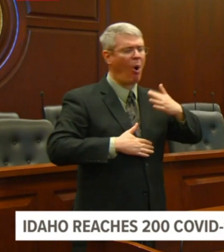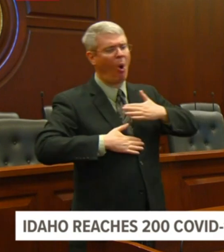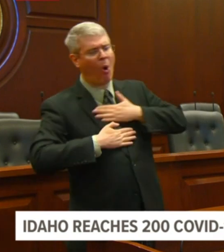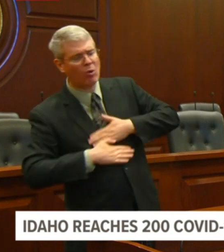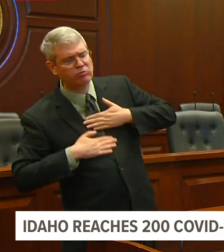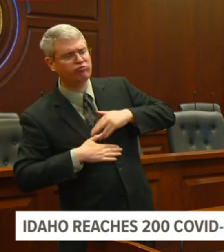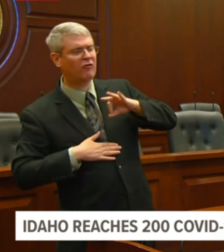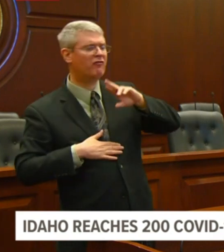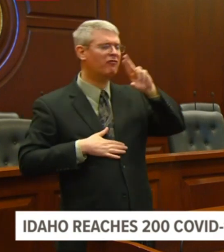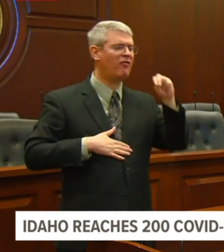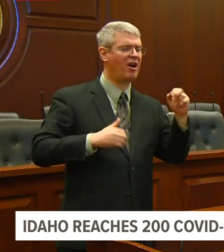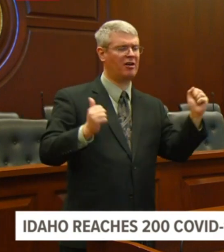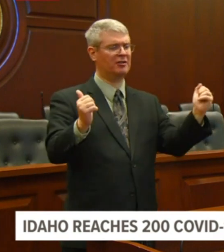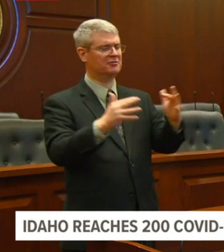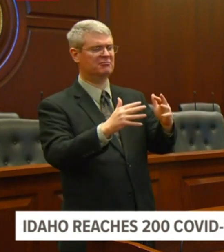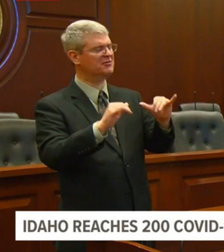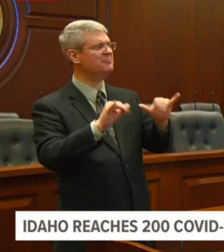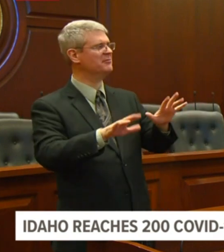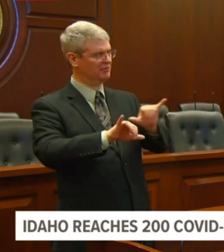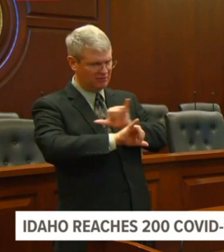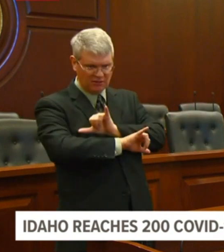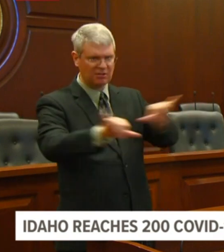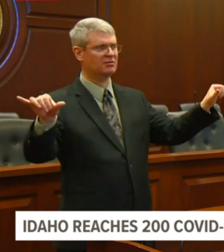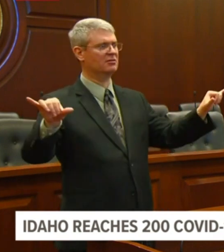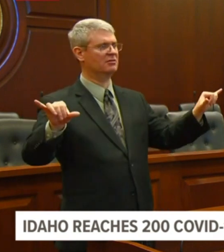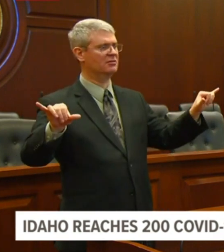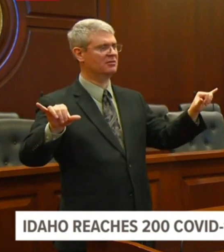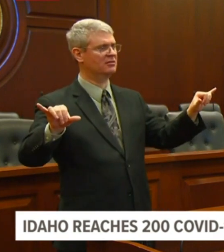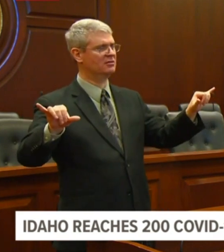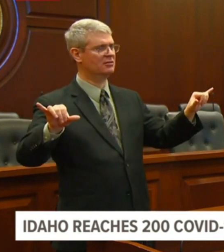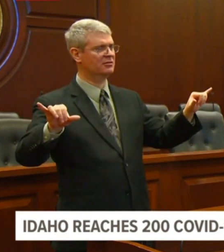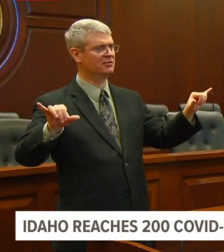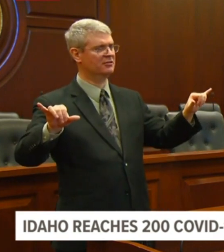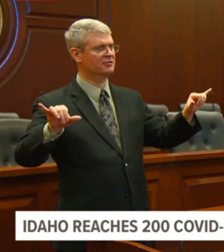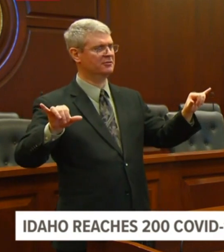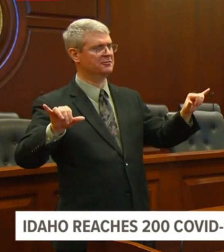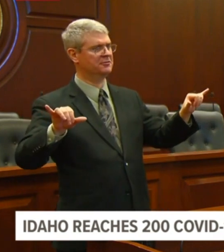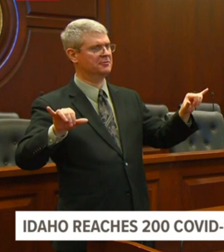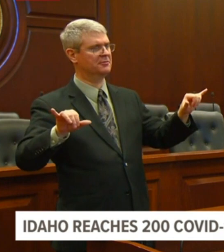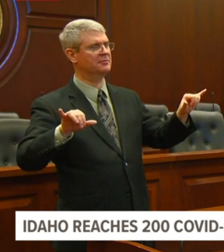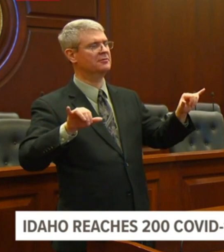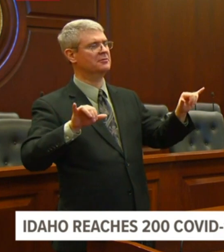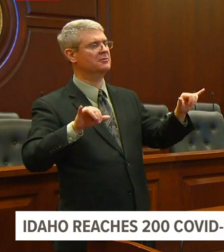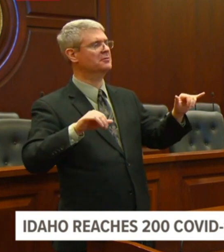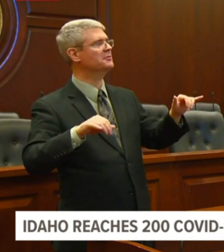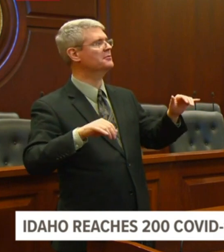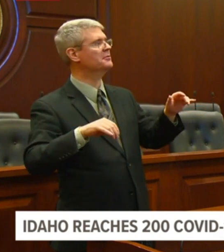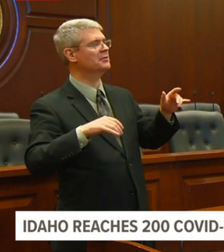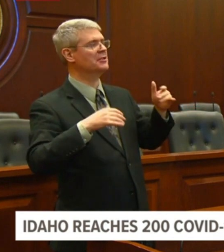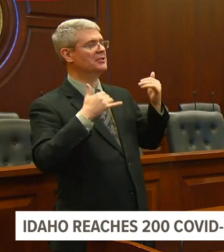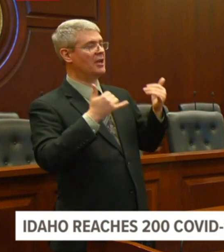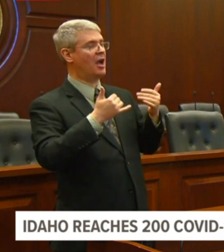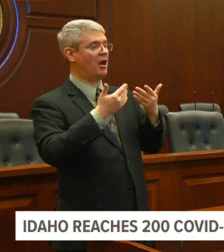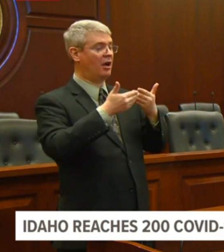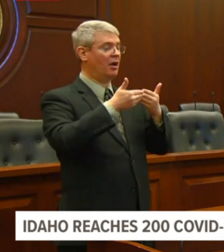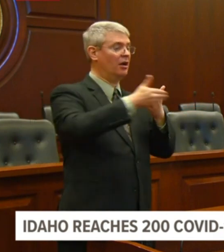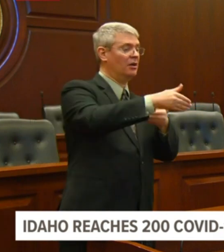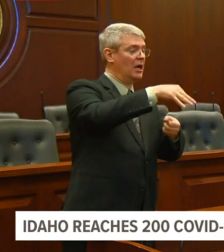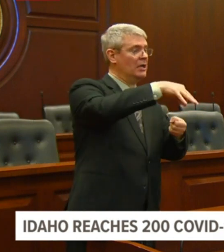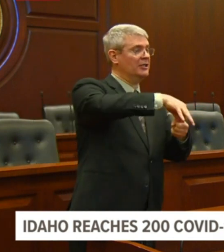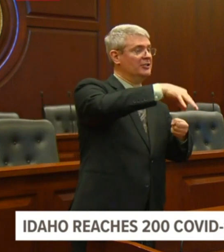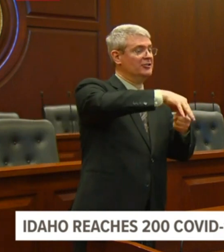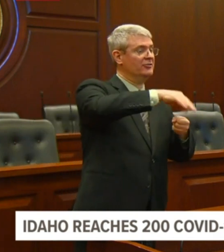uh, in consultation about what we're going to do about the upcoming election. Uh, we hope to make that decision in our day or so. Thank you.